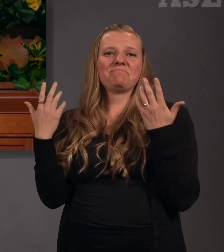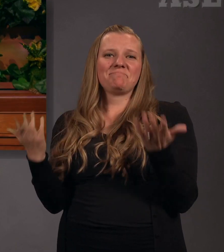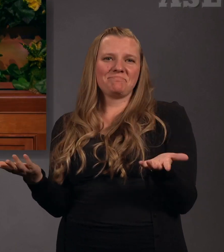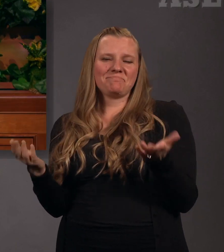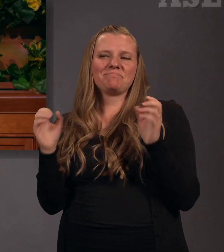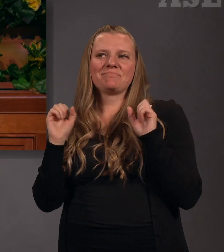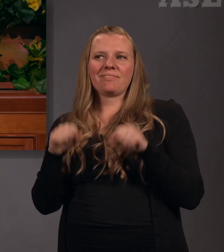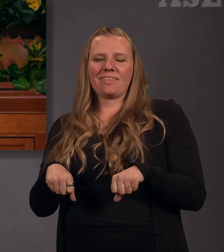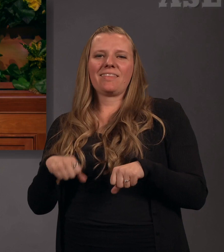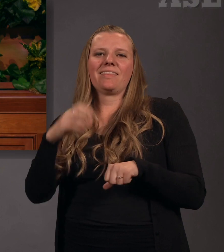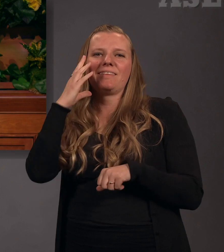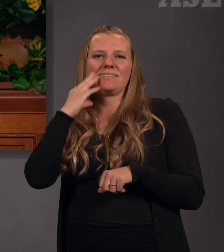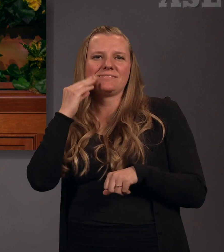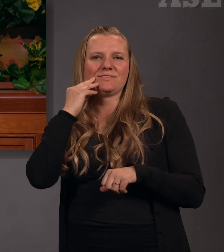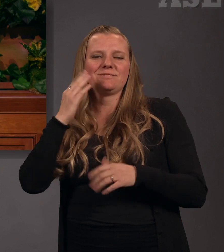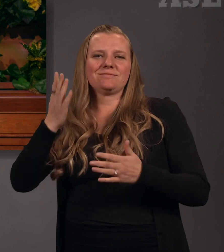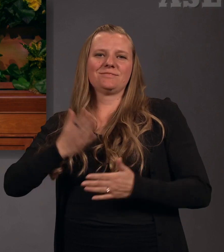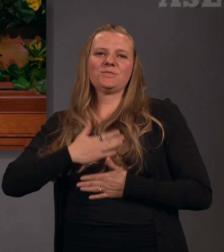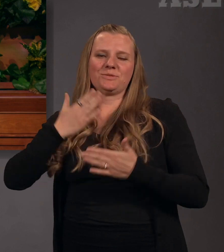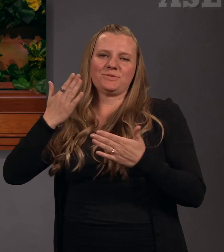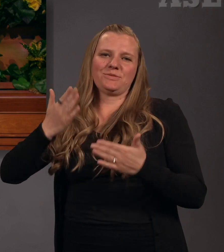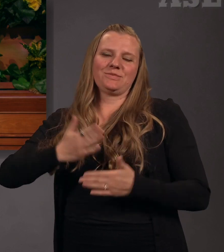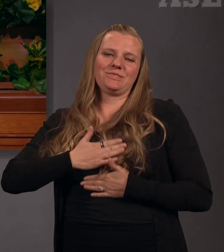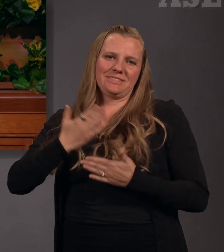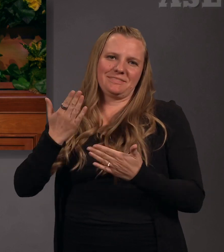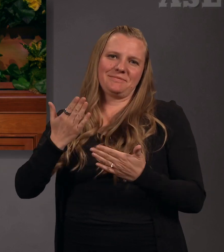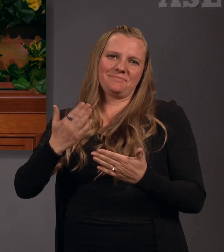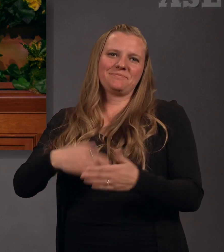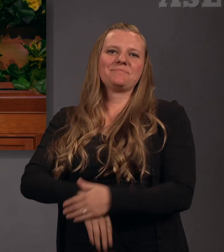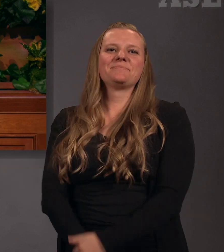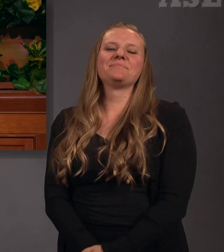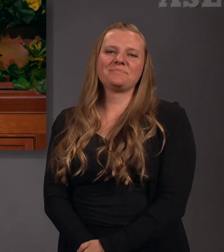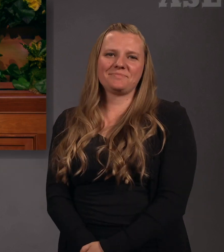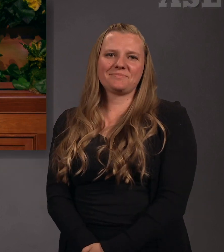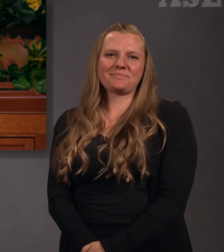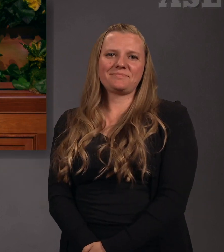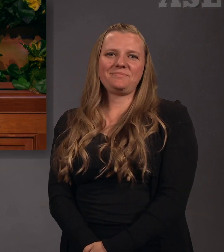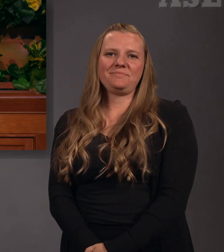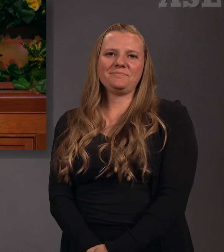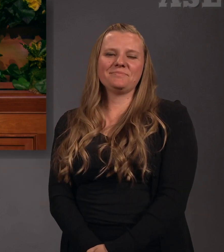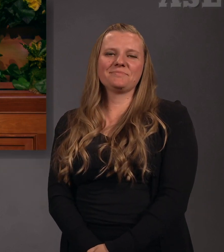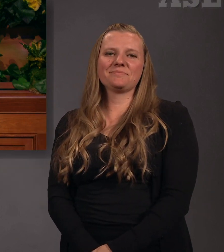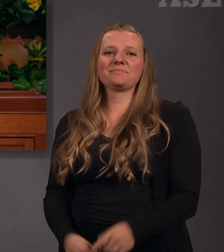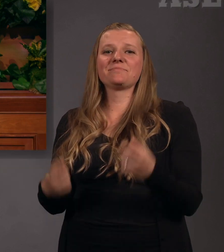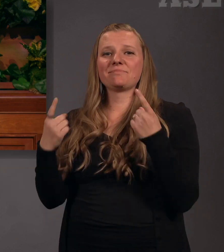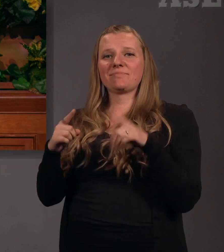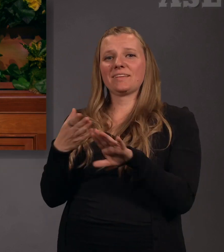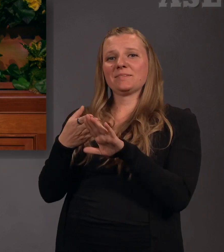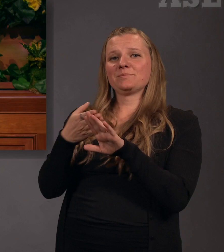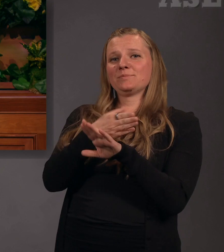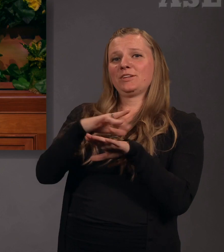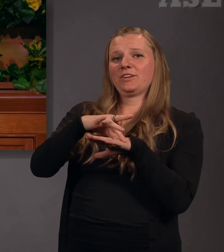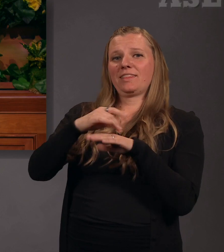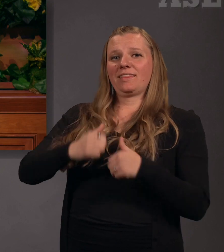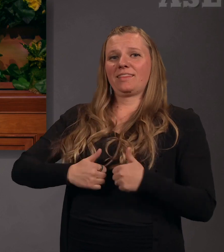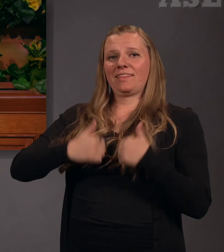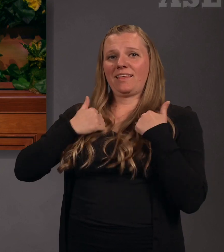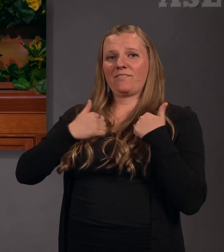For as He has assured us, men are that they might have joy. We all shouted for joy in our